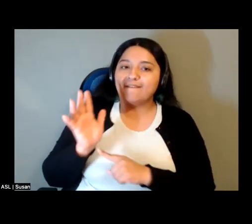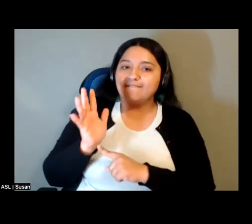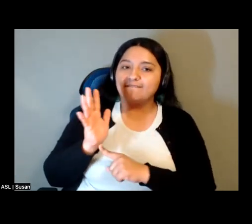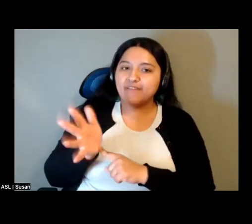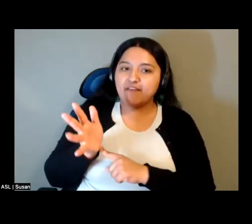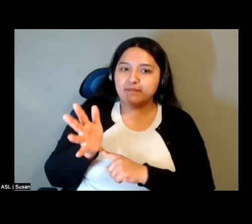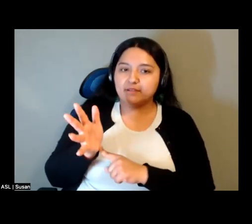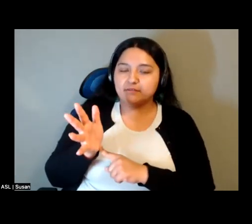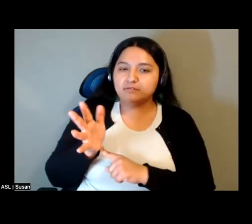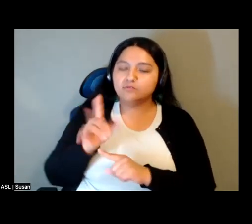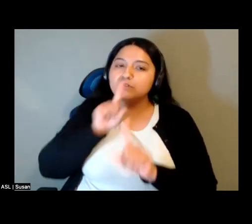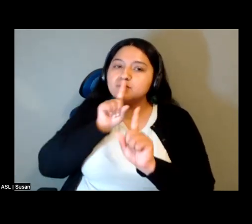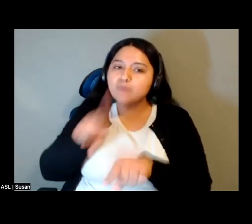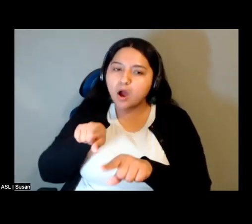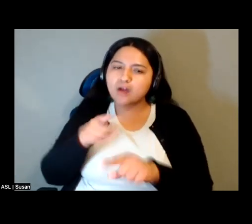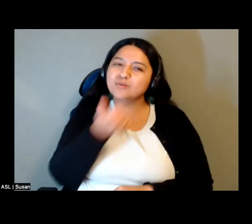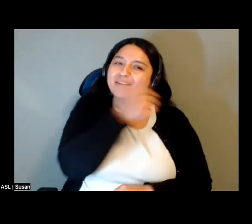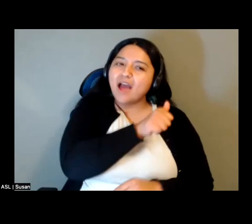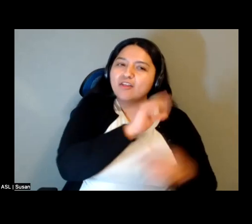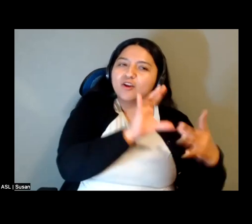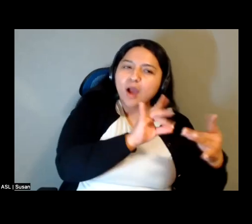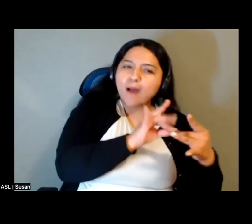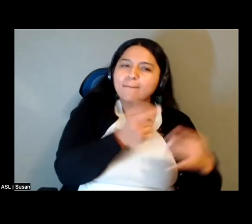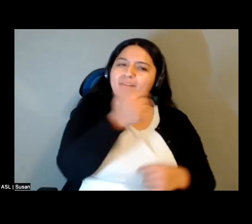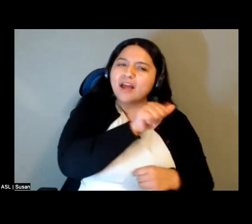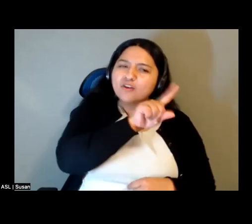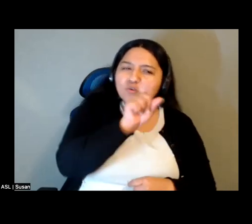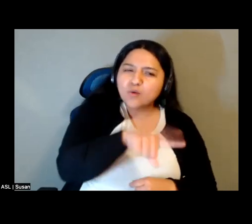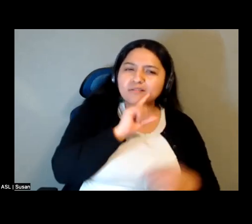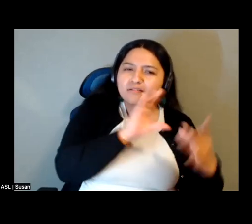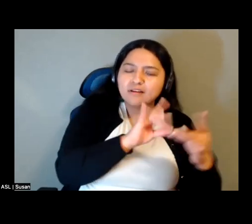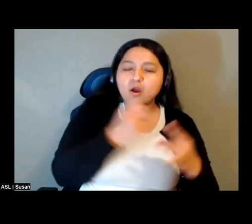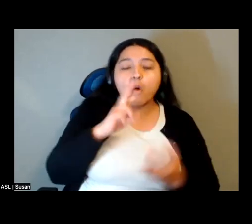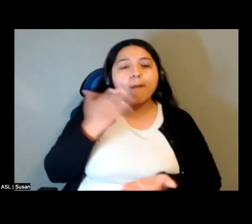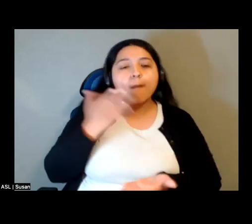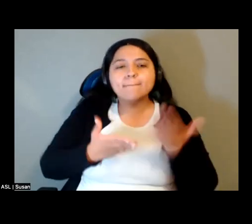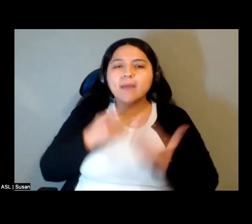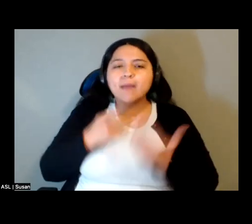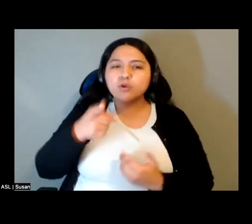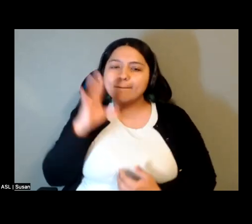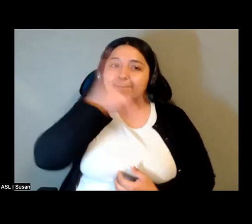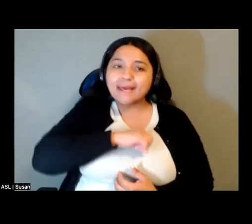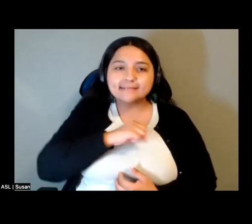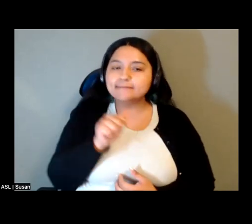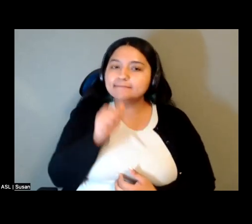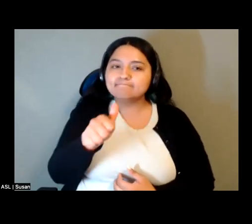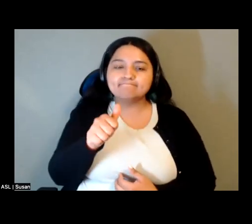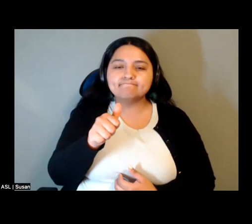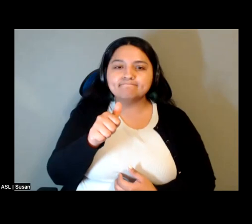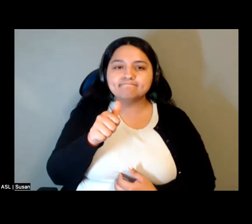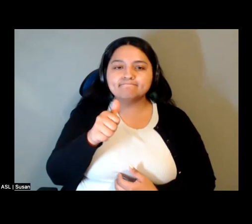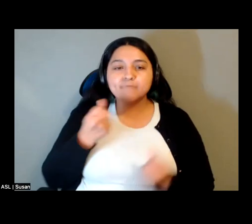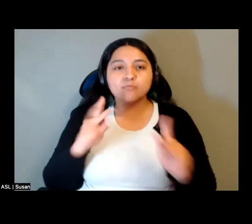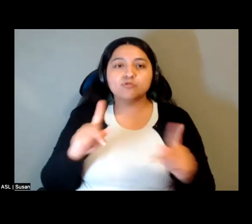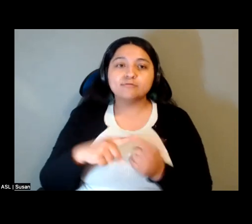something that was said or raised or something that you didn't have an opportunity to talk about during the course of your initial